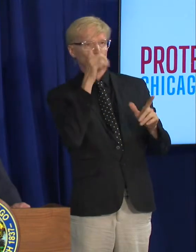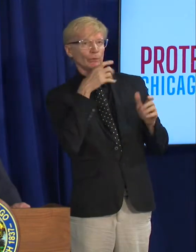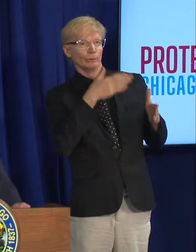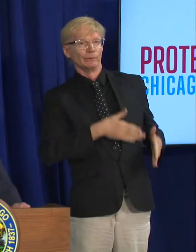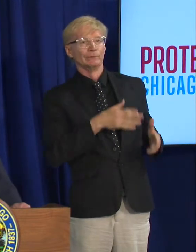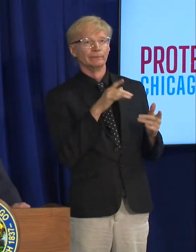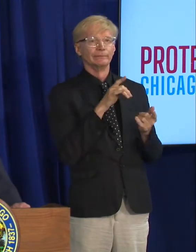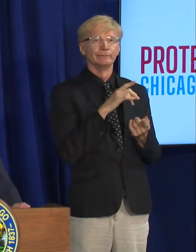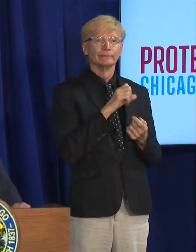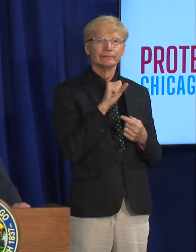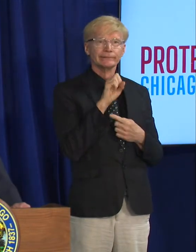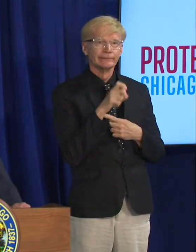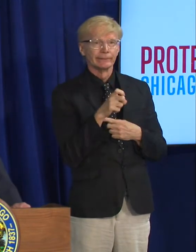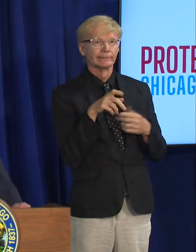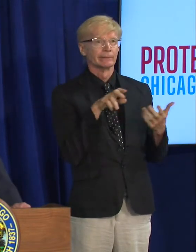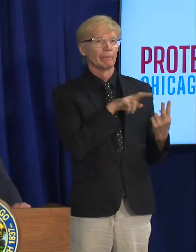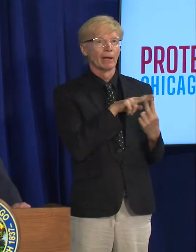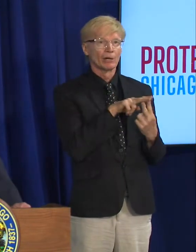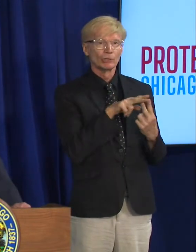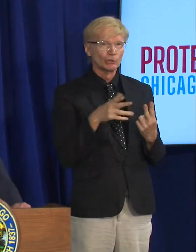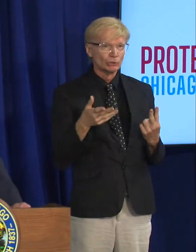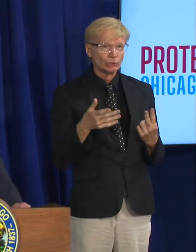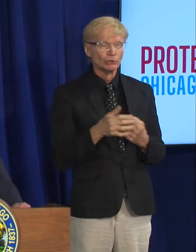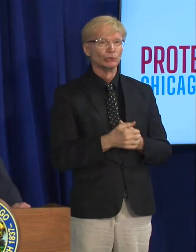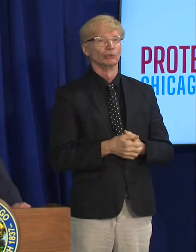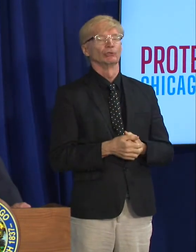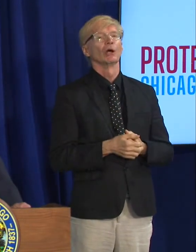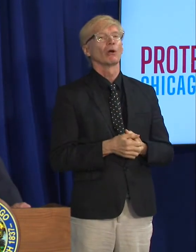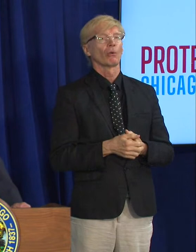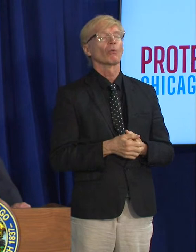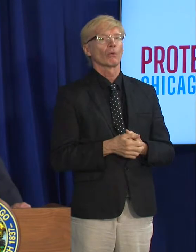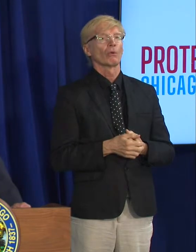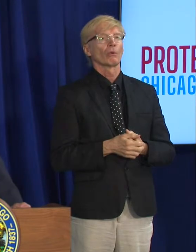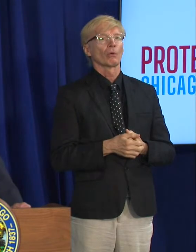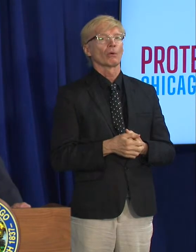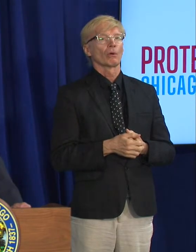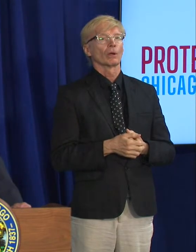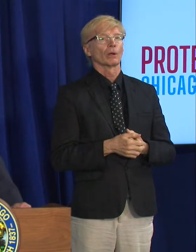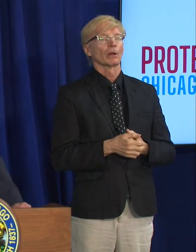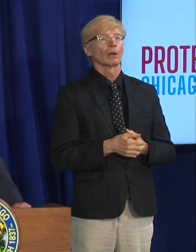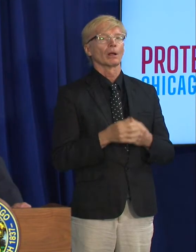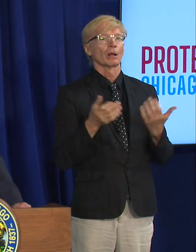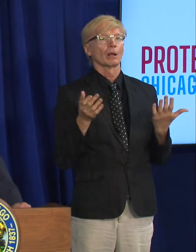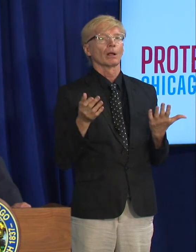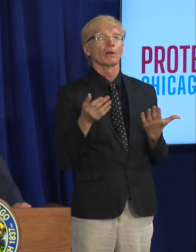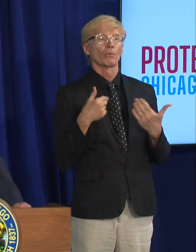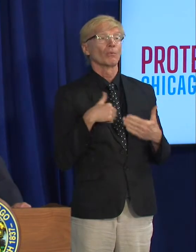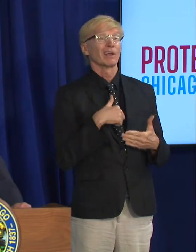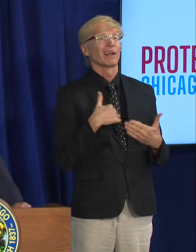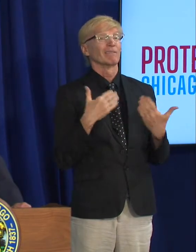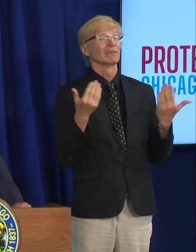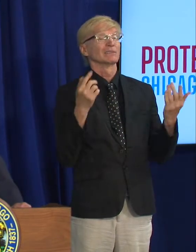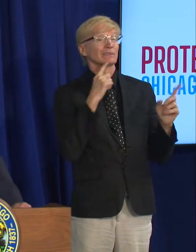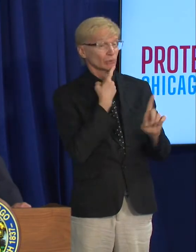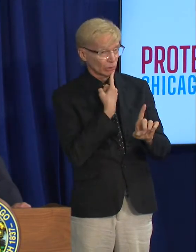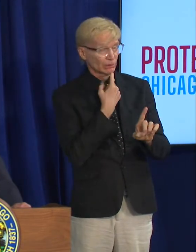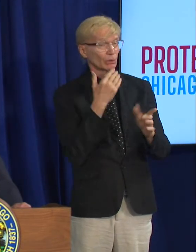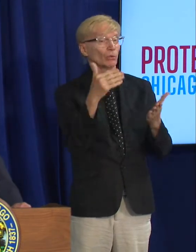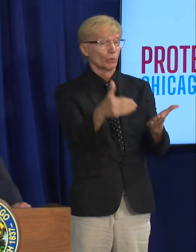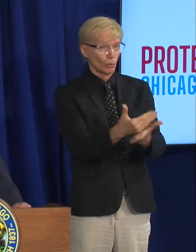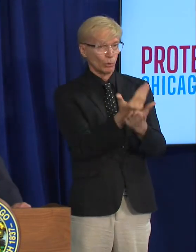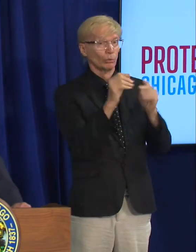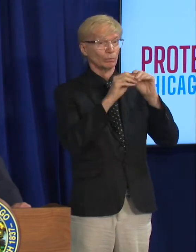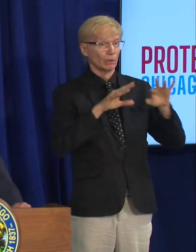multiple partners you know really folks we've got a new strain of